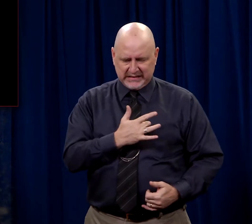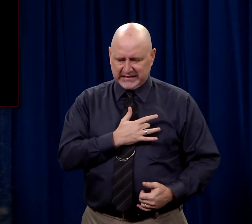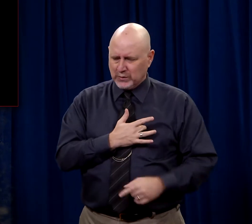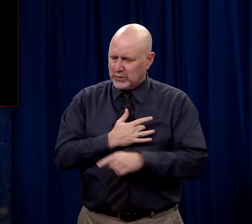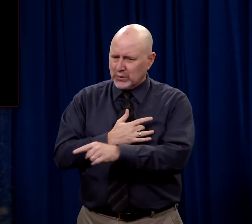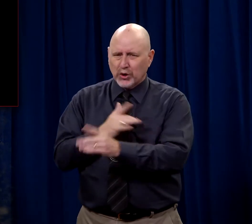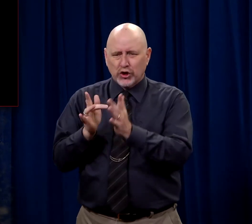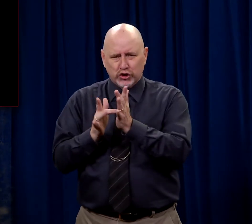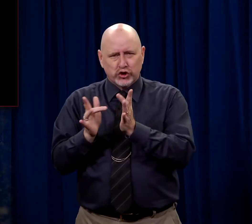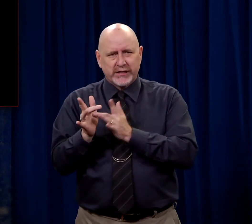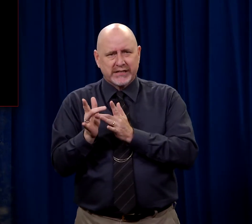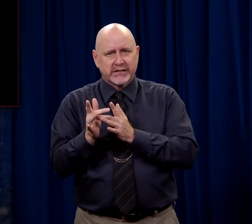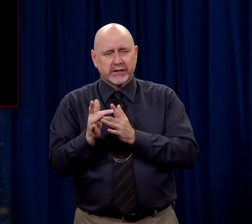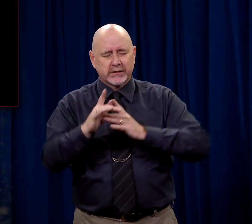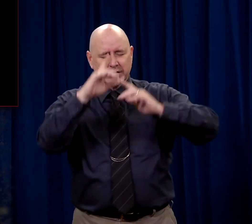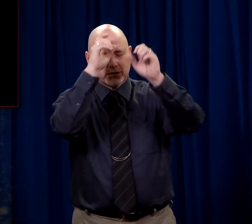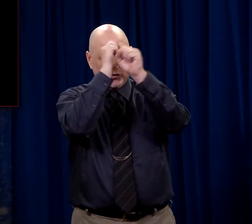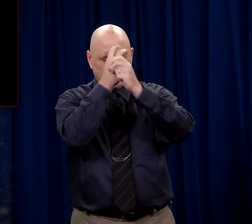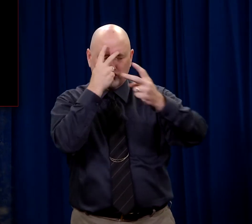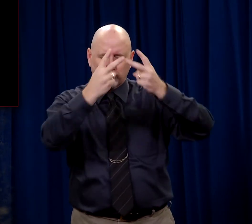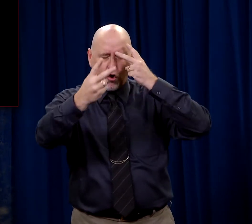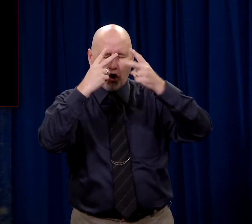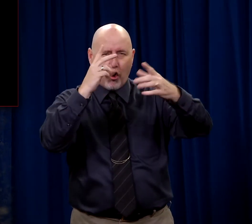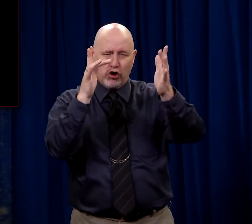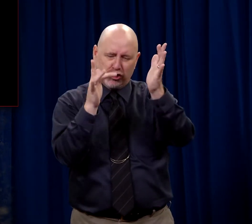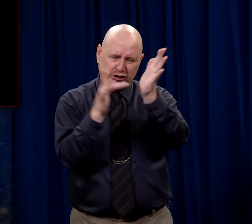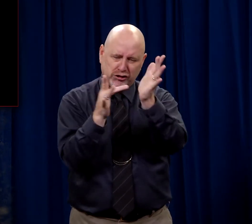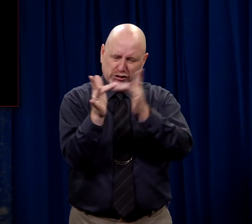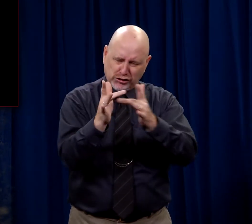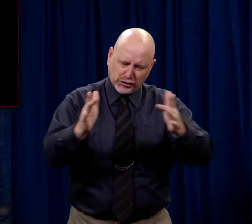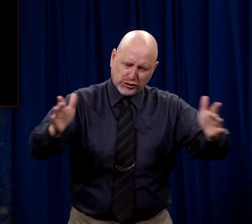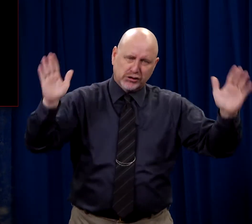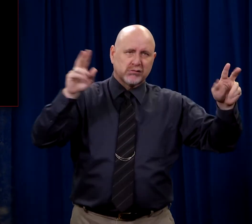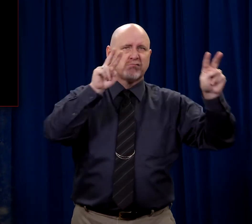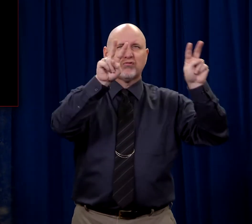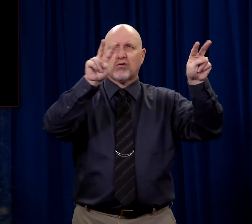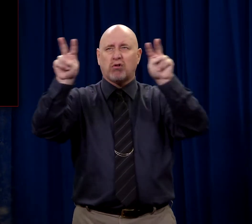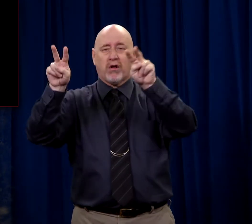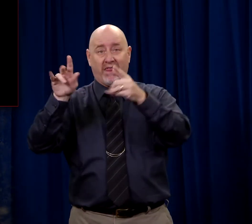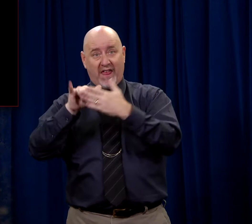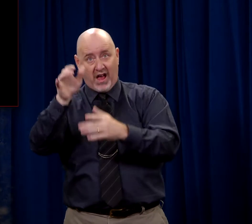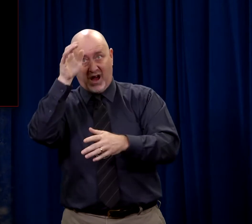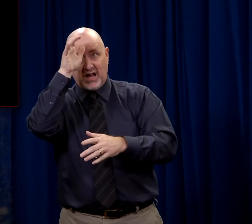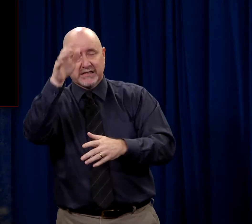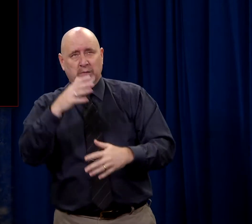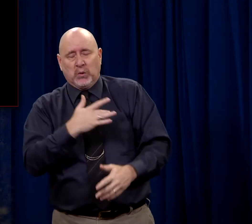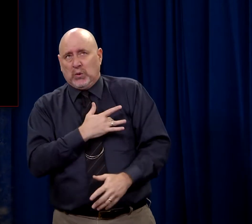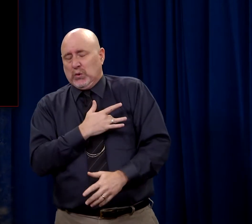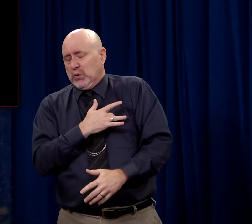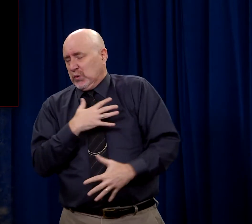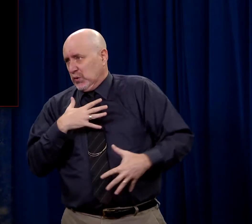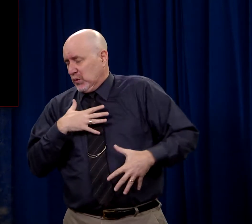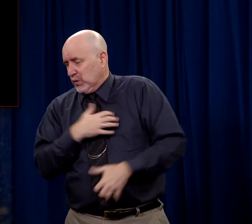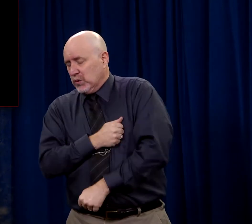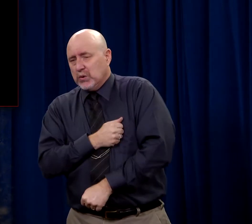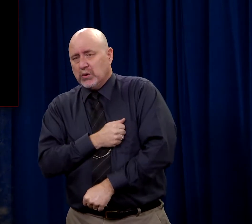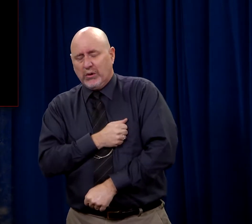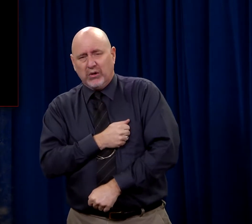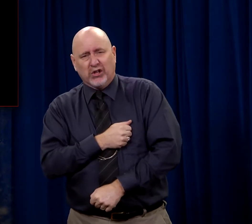Jesus probably had seen many crucifixions before. And if you ever saw one, the thought of it would just terrify